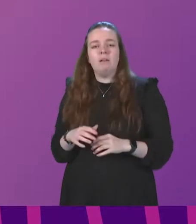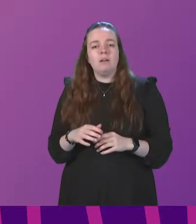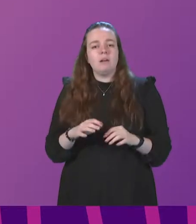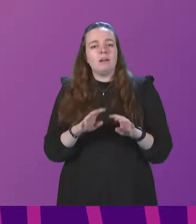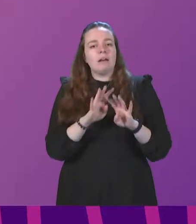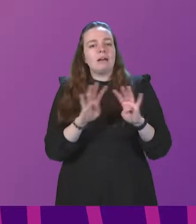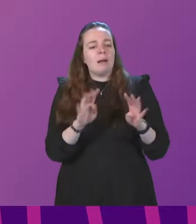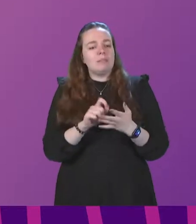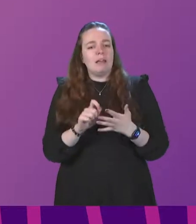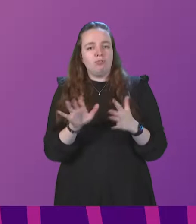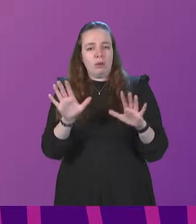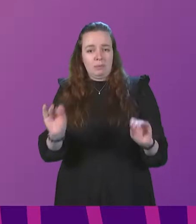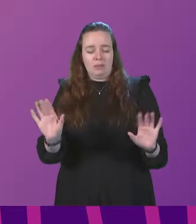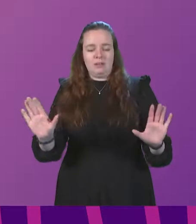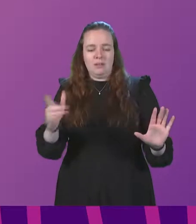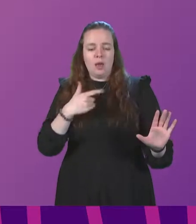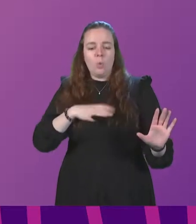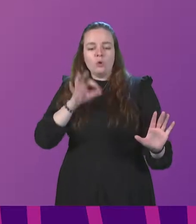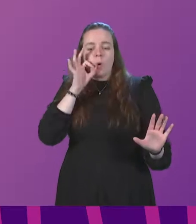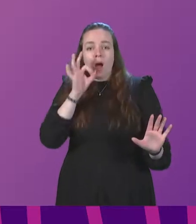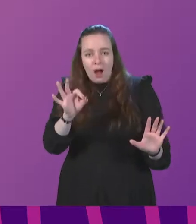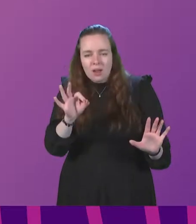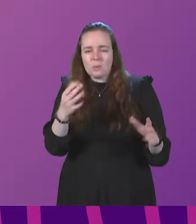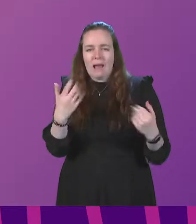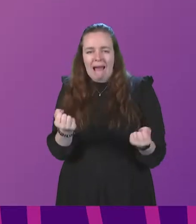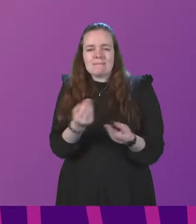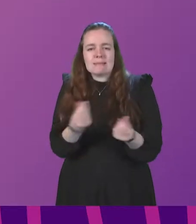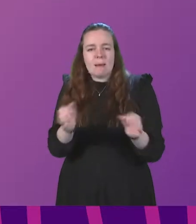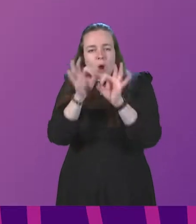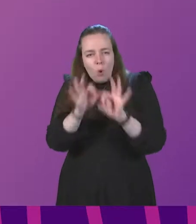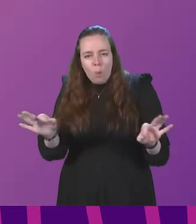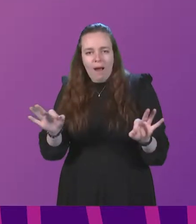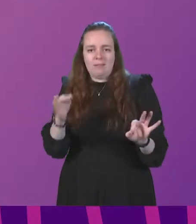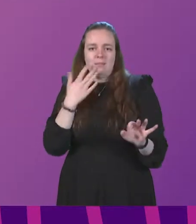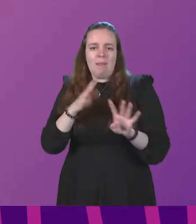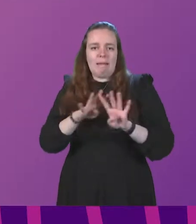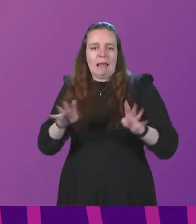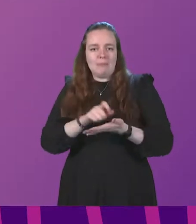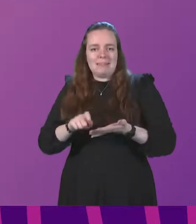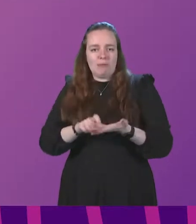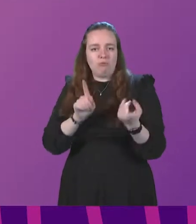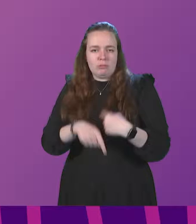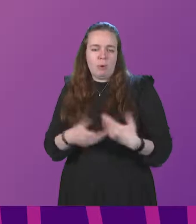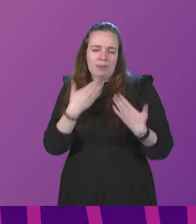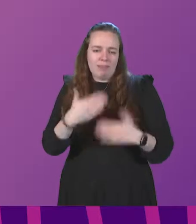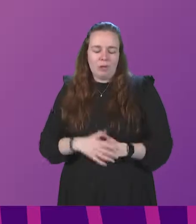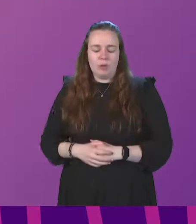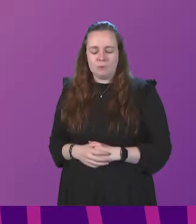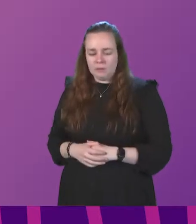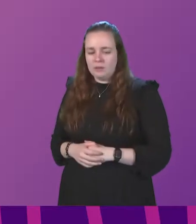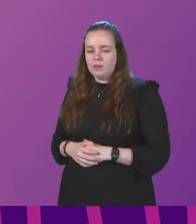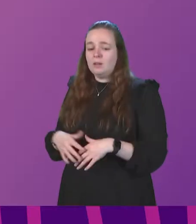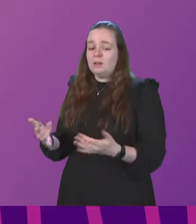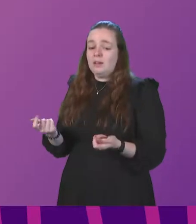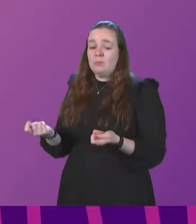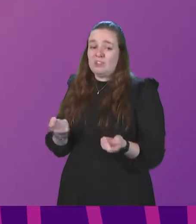could just give me a minute, please. Could I please ask that we have some quiet when the Cabinet Secretary is responding? Thank you. Well, my free, President